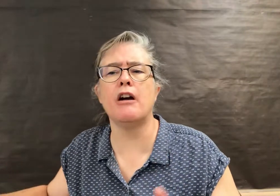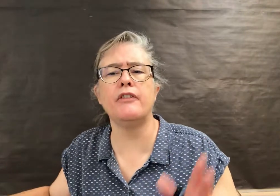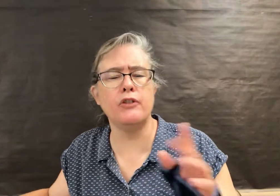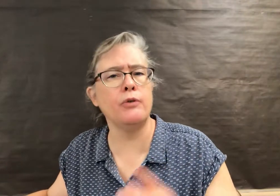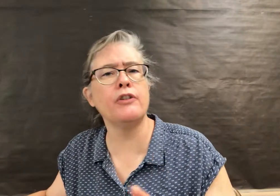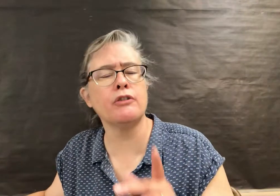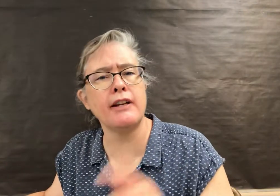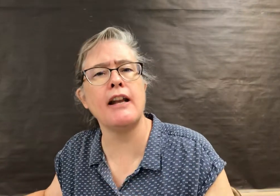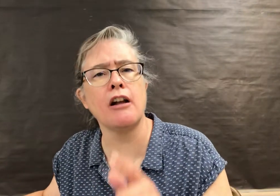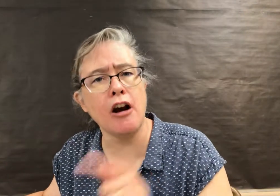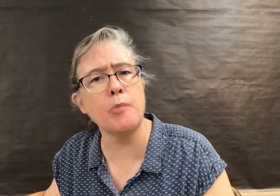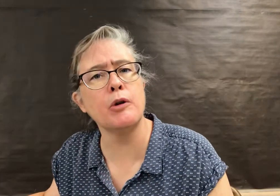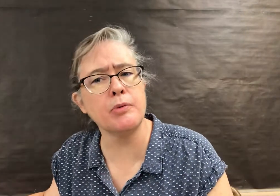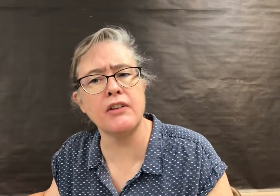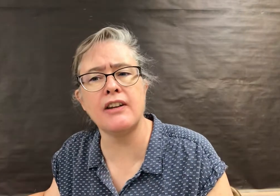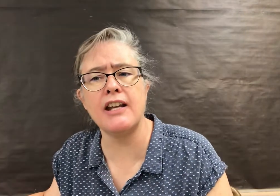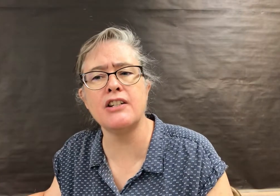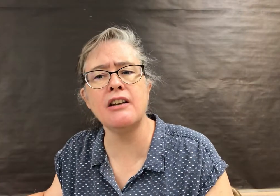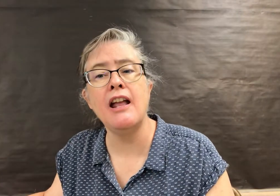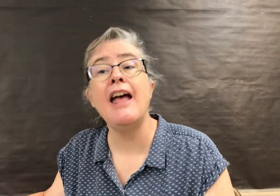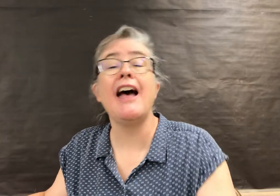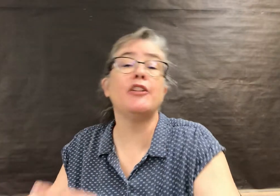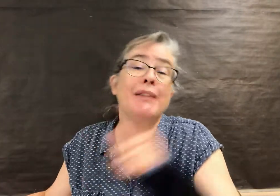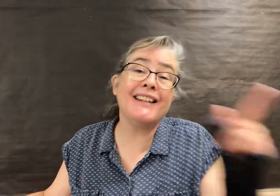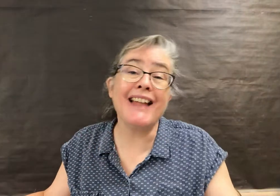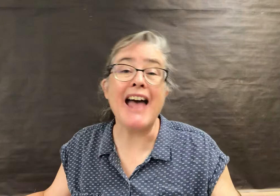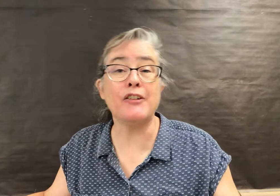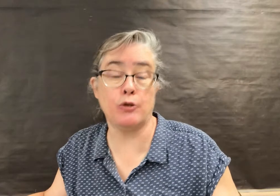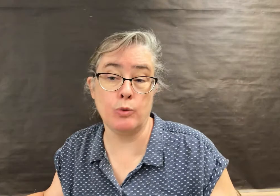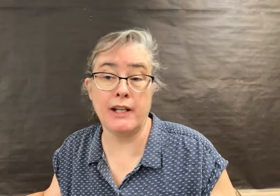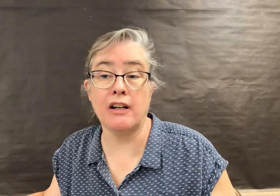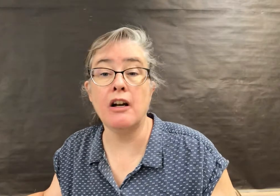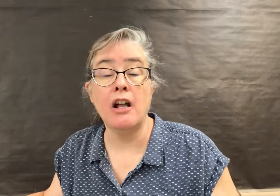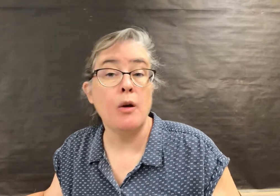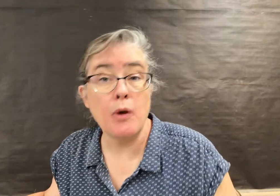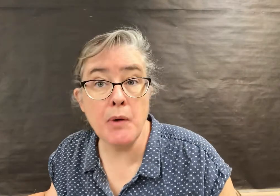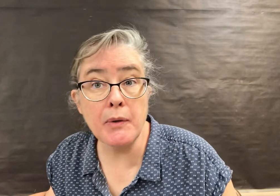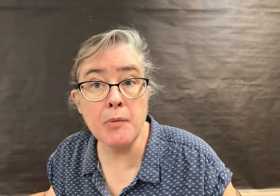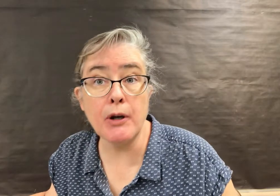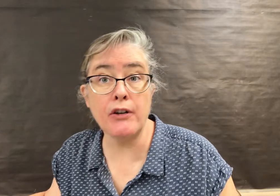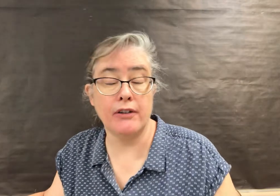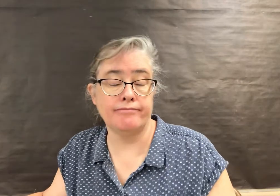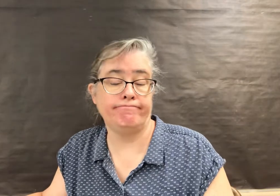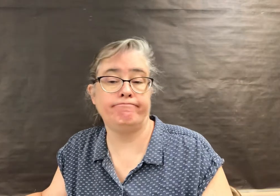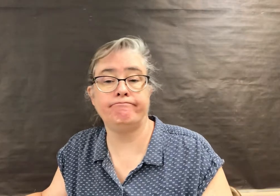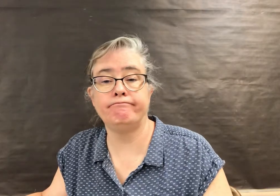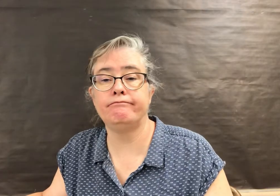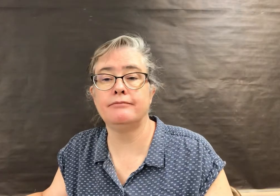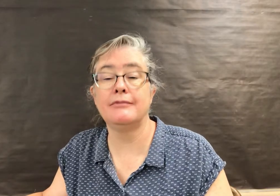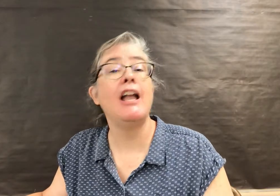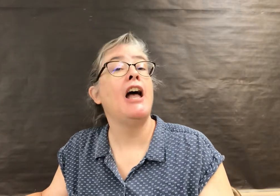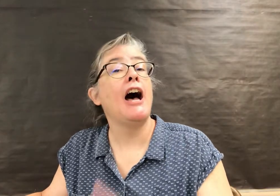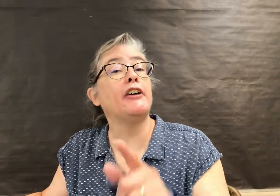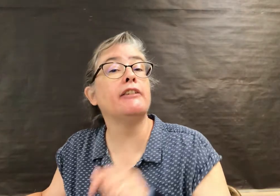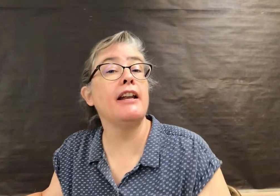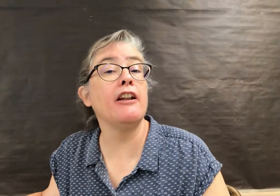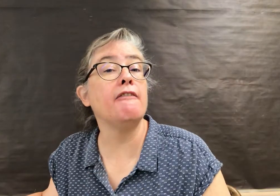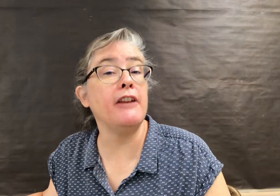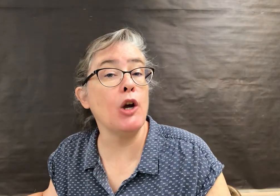of students create a cardboard presentation as we did last school year when we were in person. I created a video